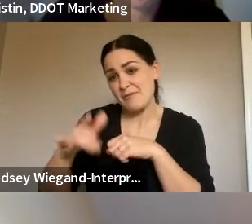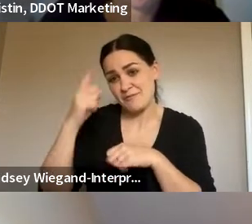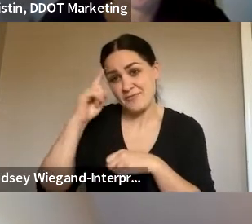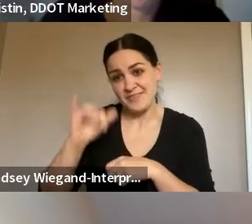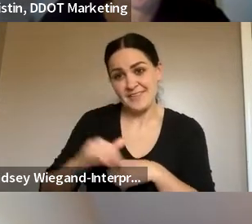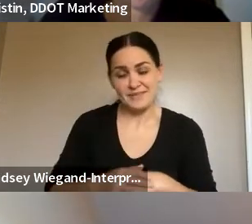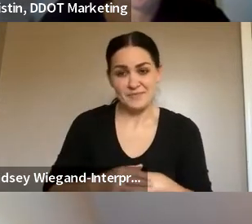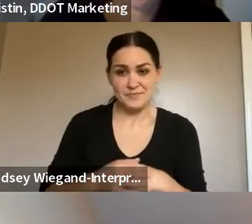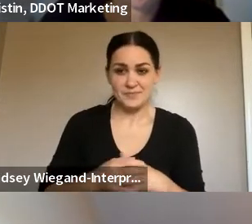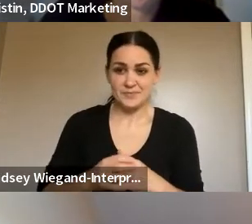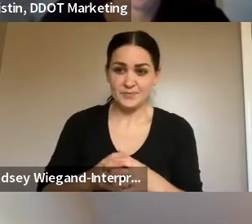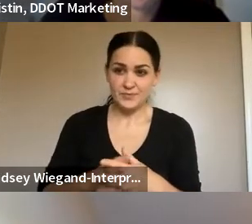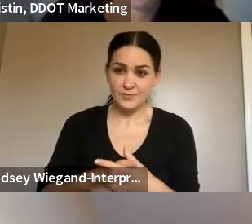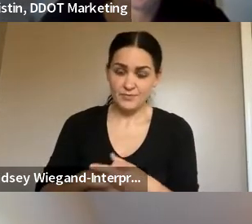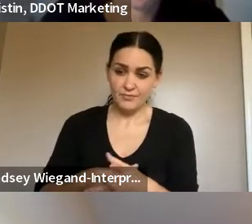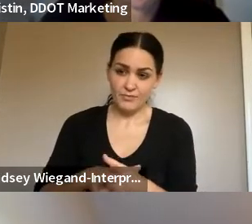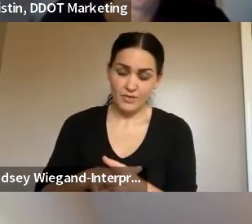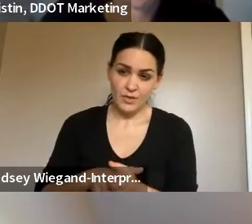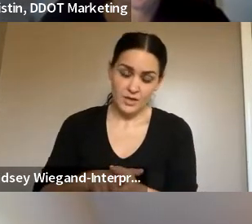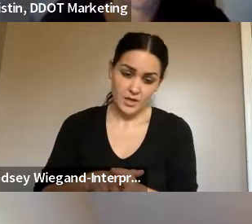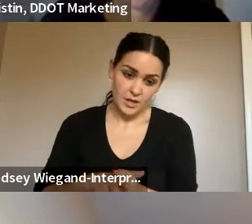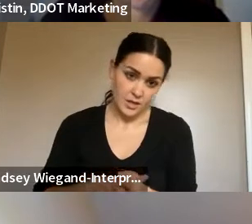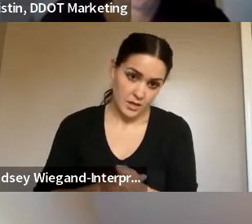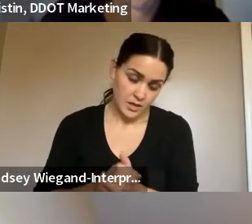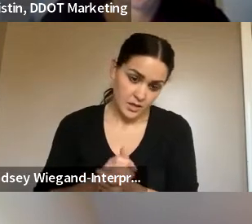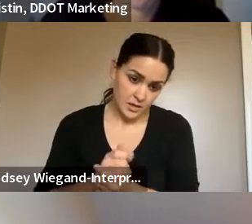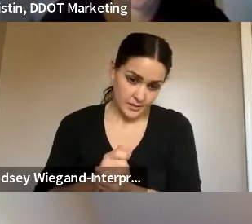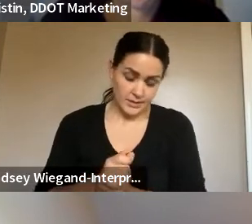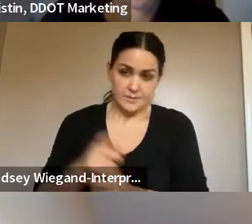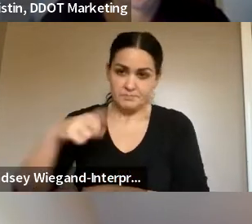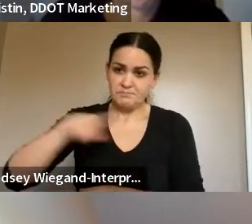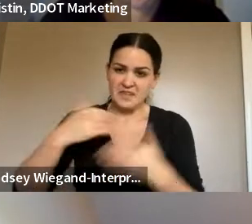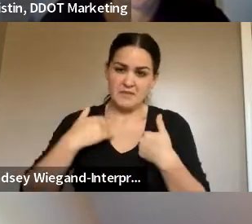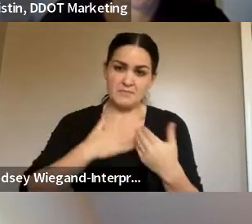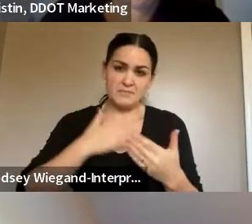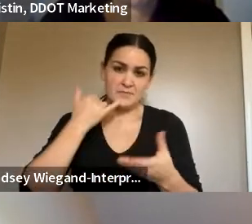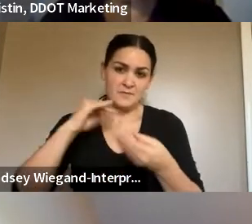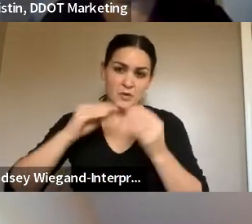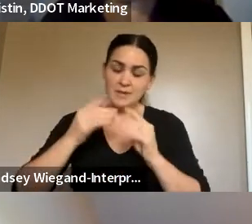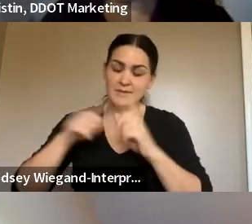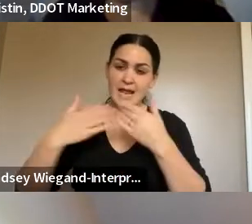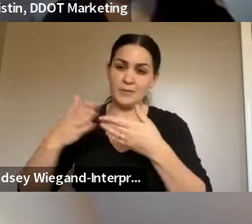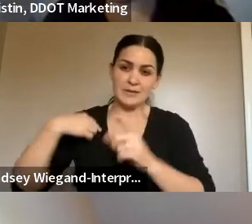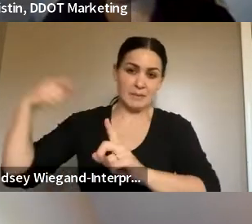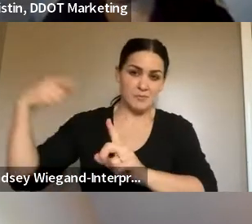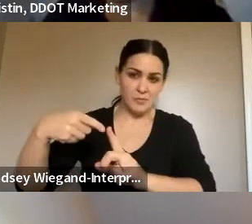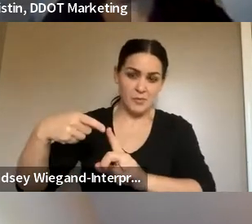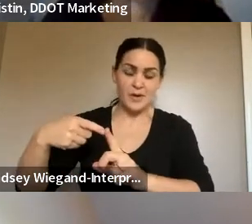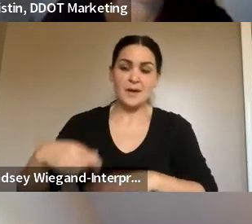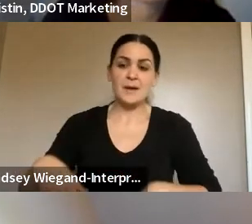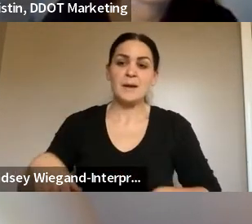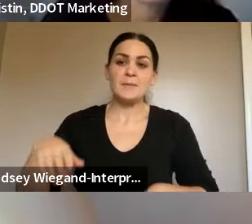I'm quite sure, Obama, she has my number and everything. But getting to the point, getting to the point about DDOT.